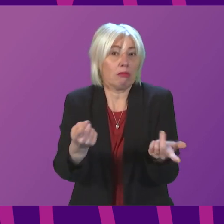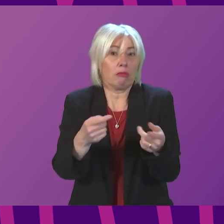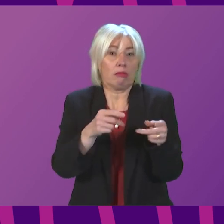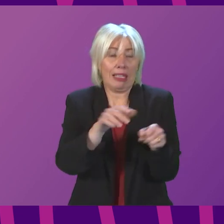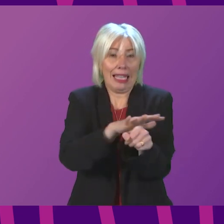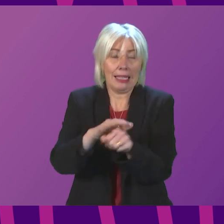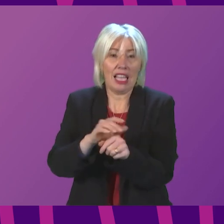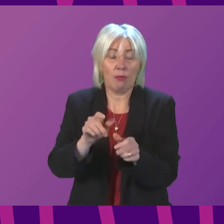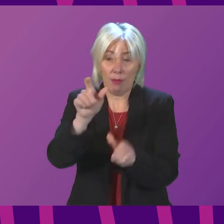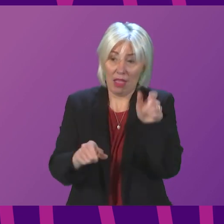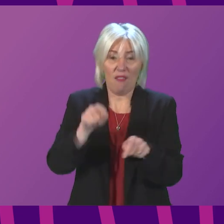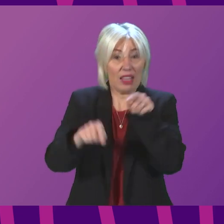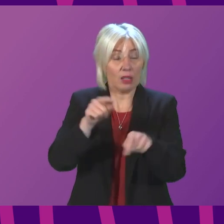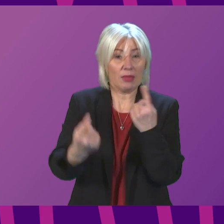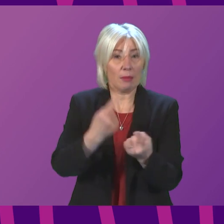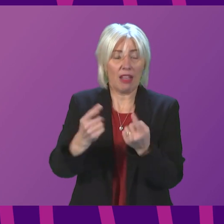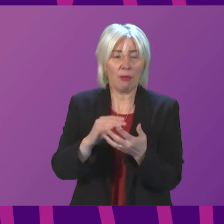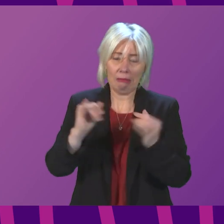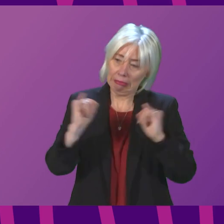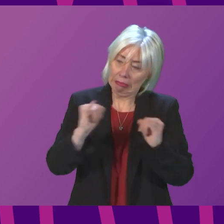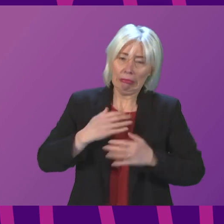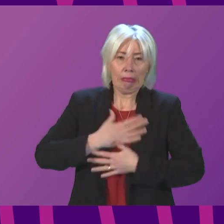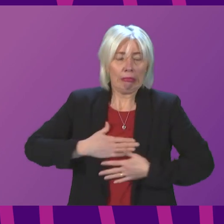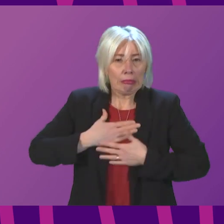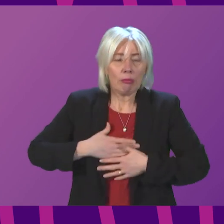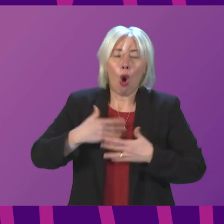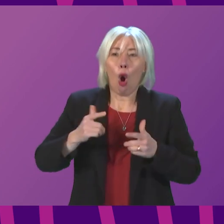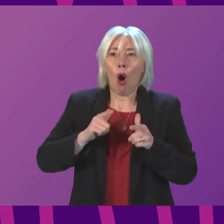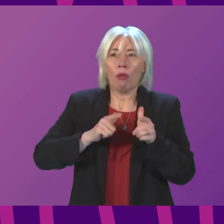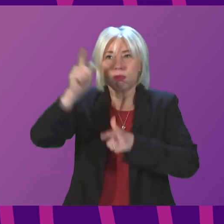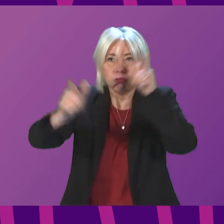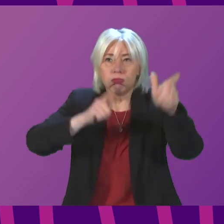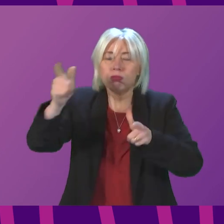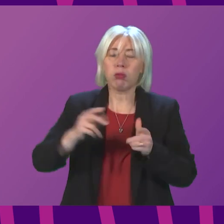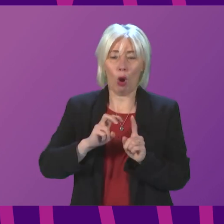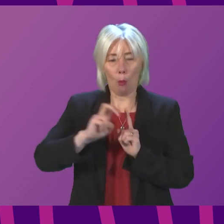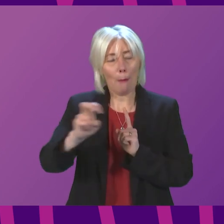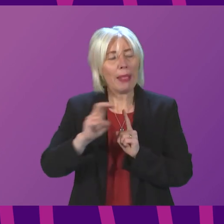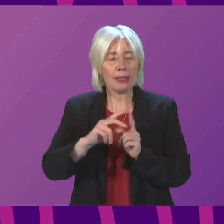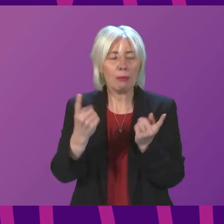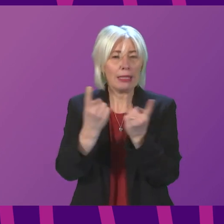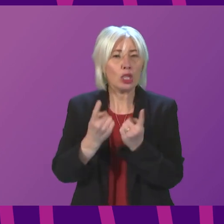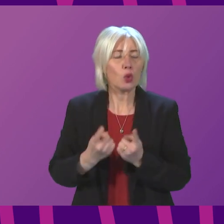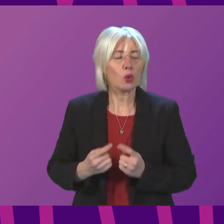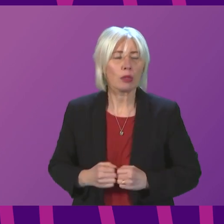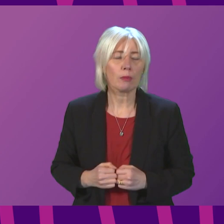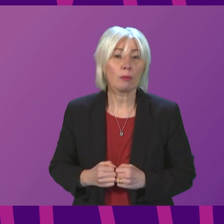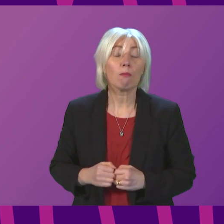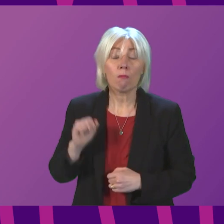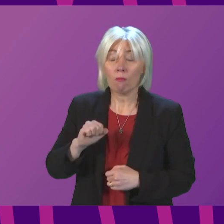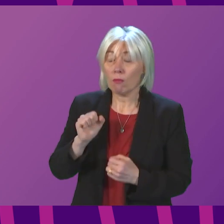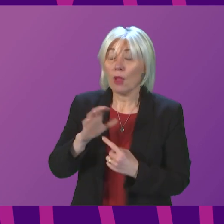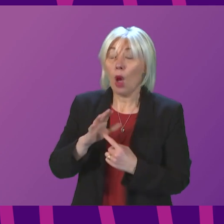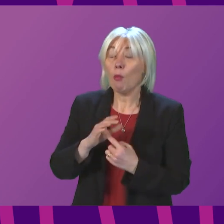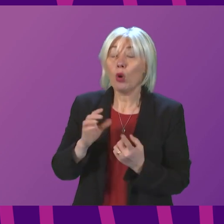suffered extreme trauma, or indeed where geography or victim mobility is an issue? The First Minister. These are all really important points.